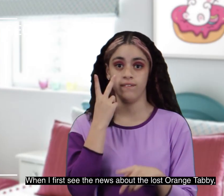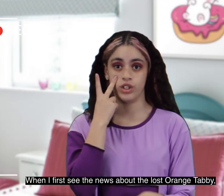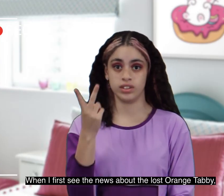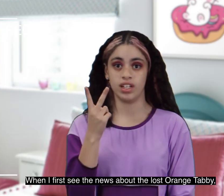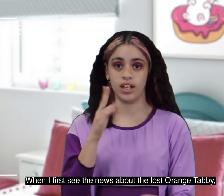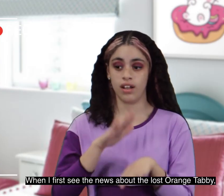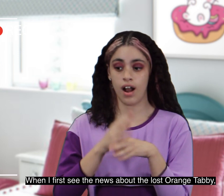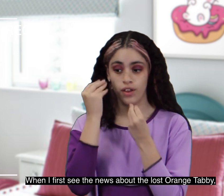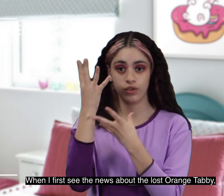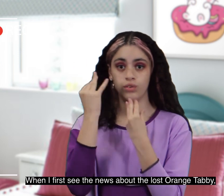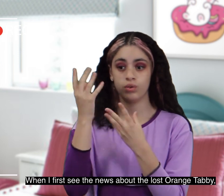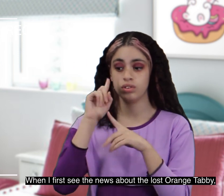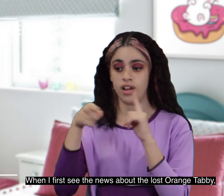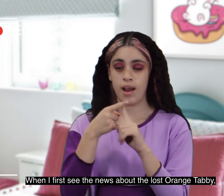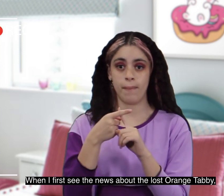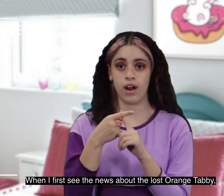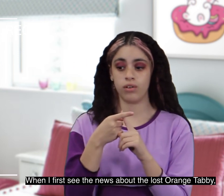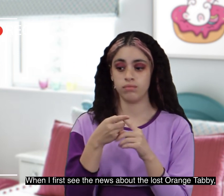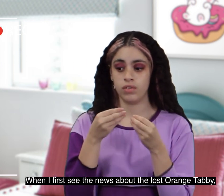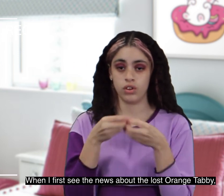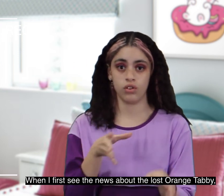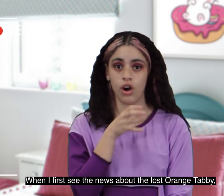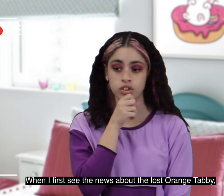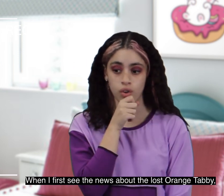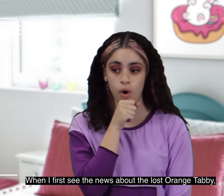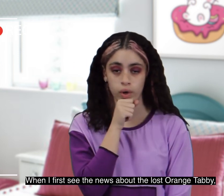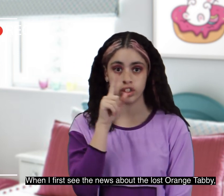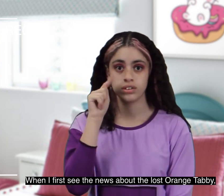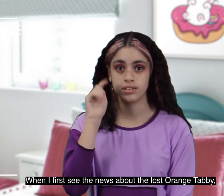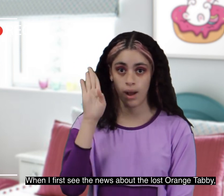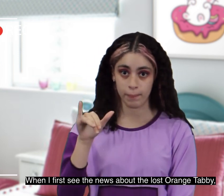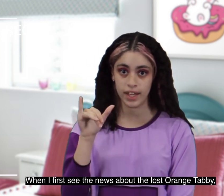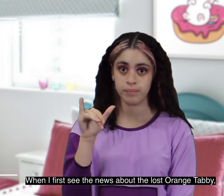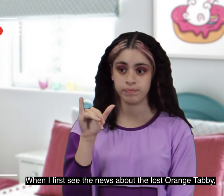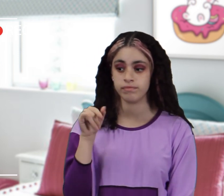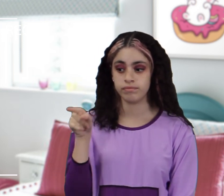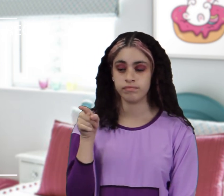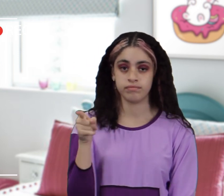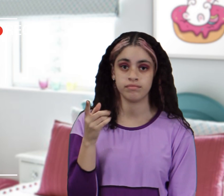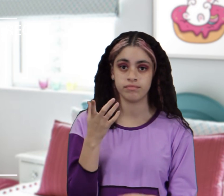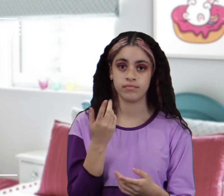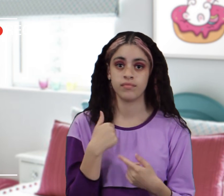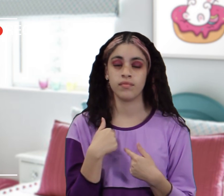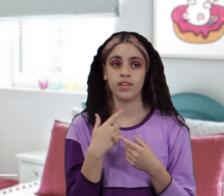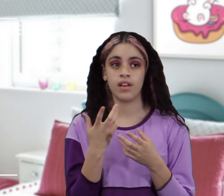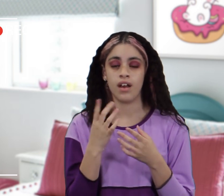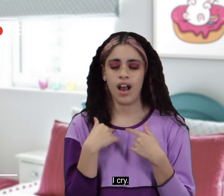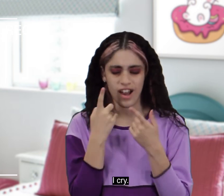first see the news about the launch orange topic i